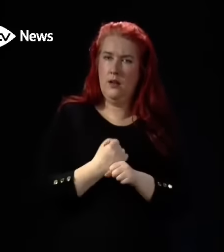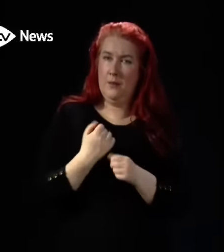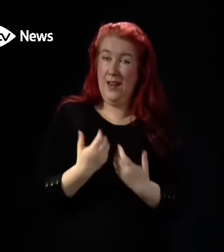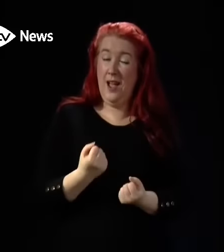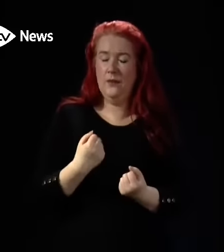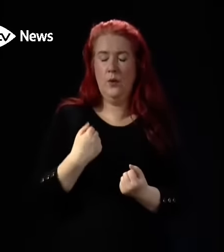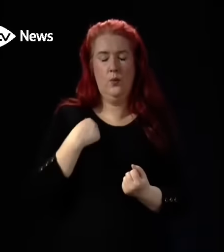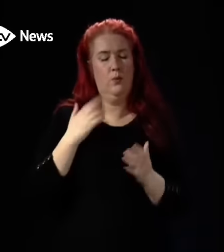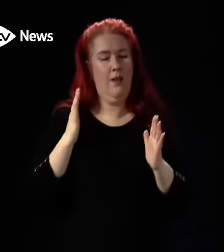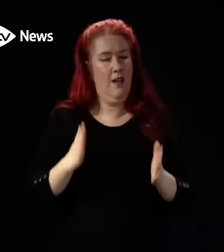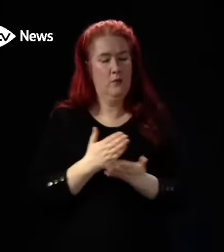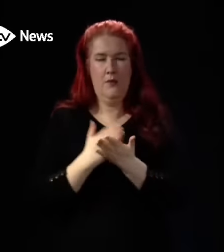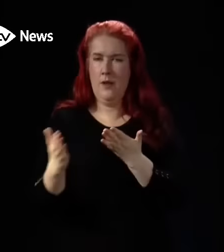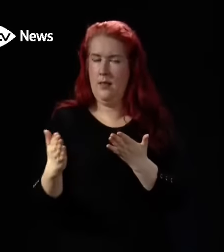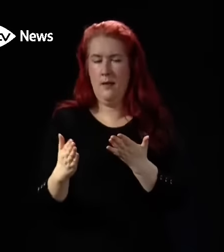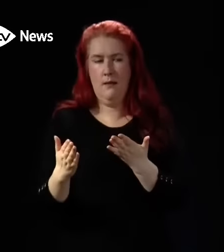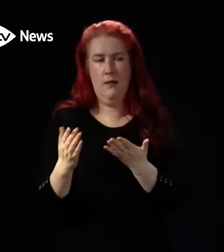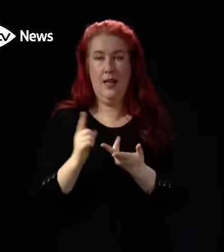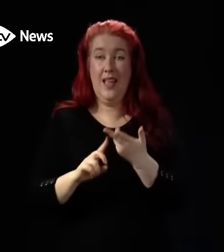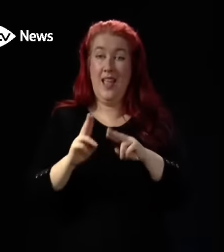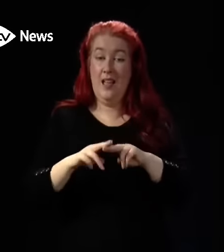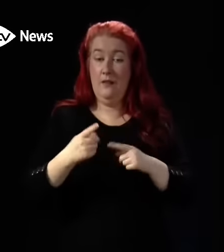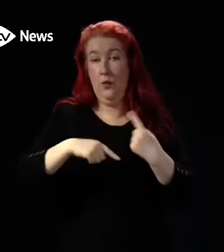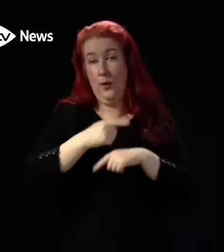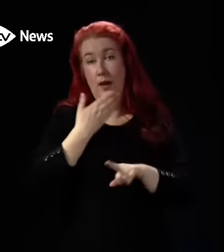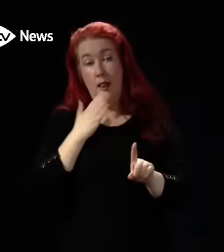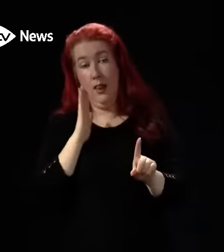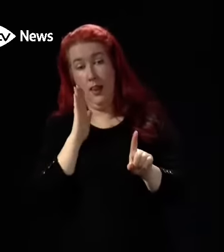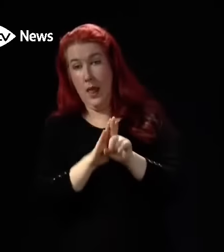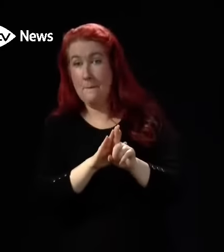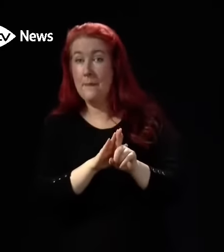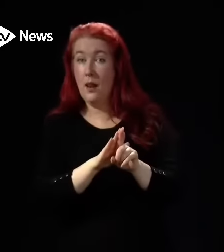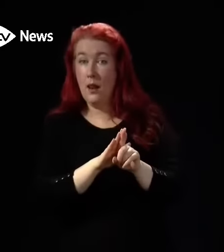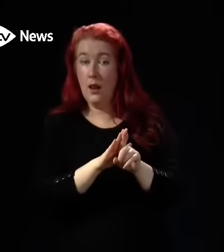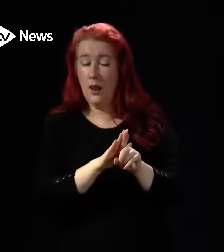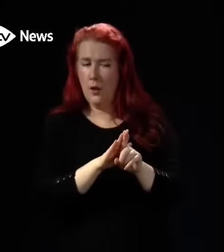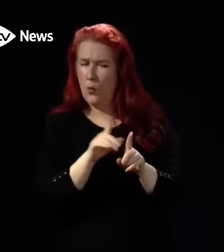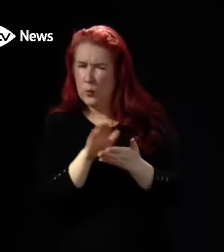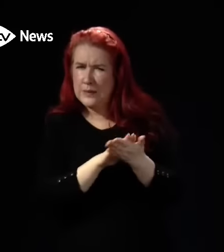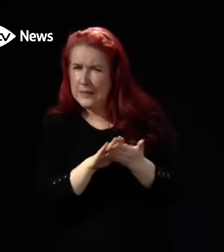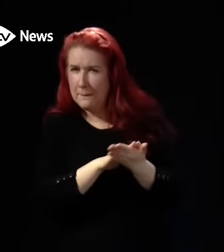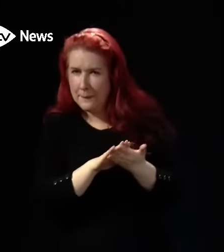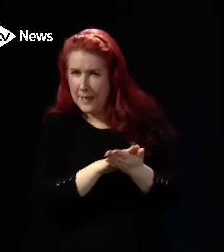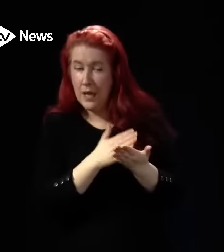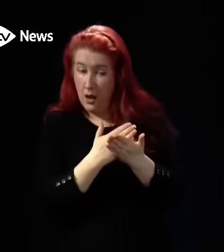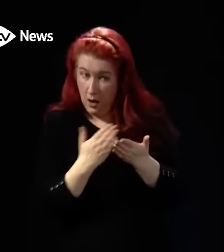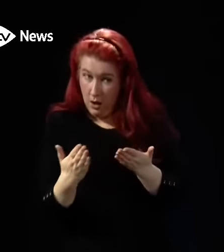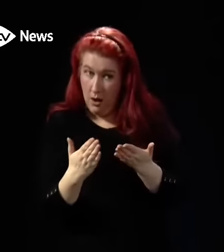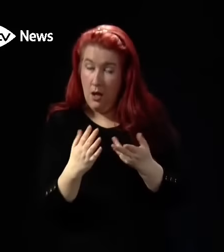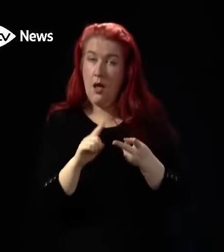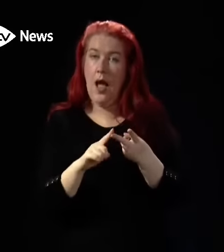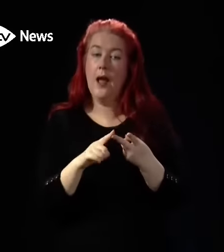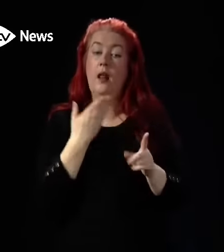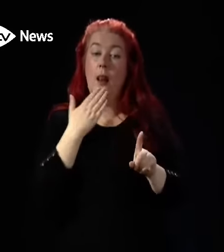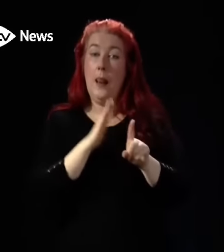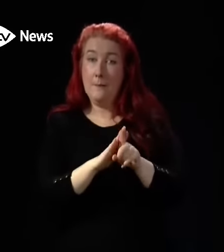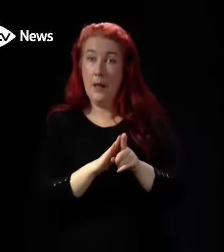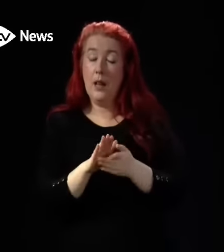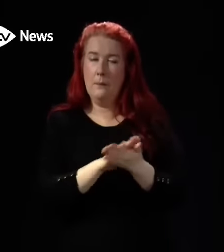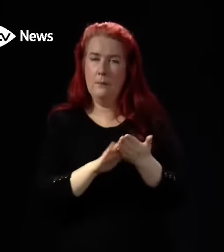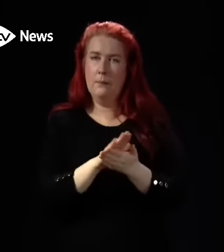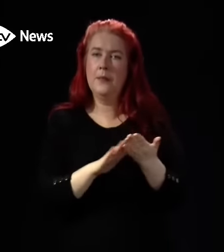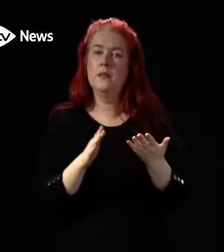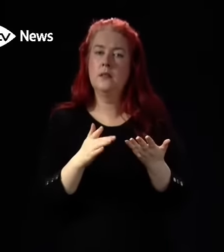clear that if we put a label on something, we know what that means and what changes it will make. When we used